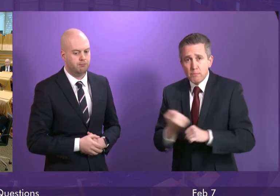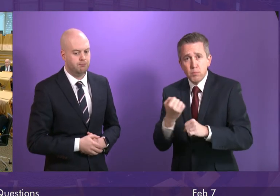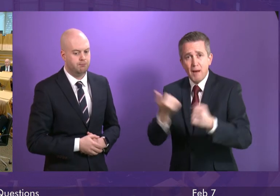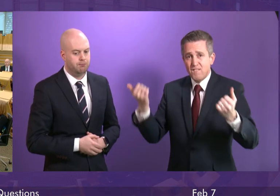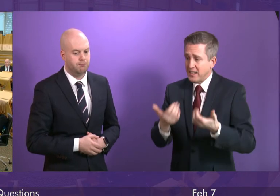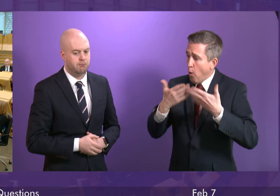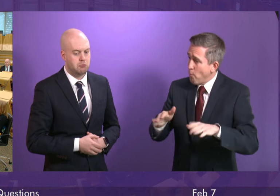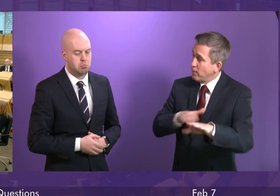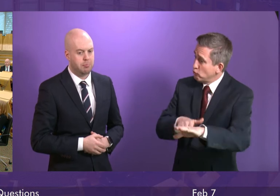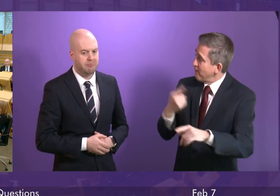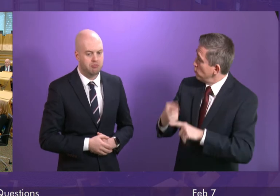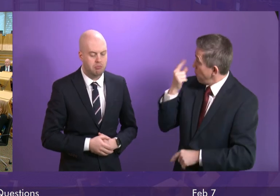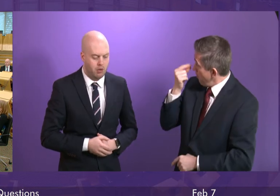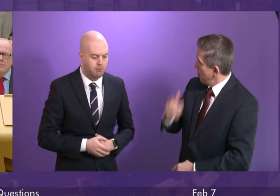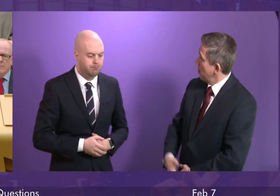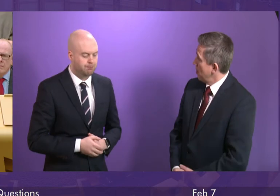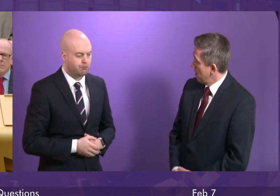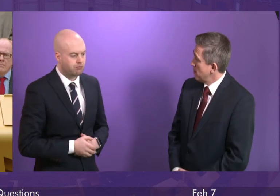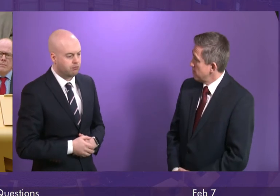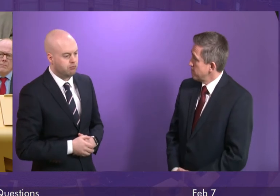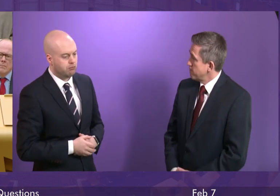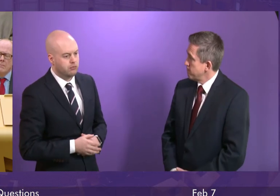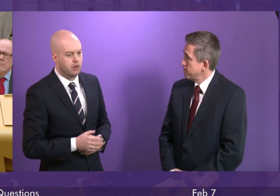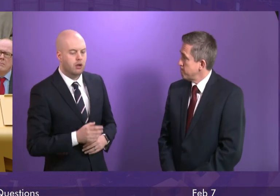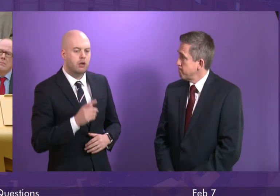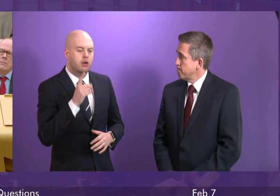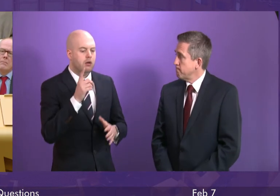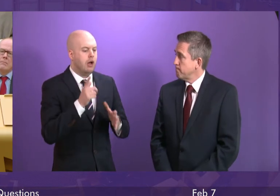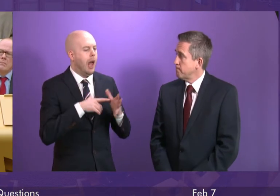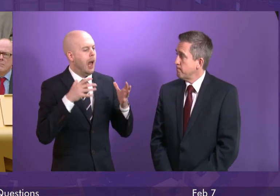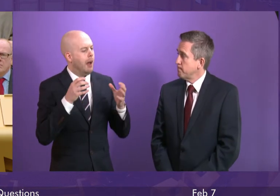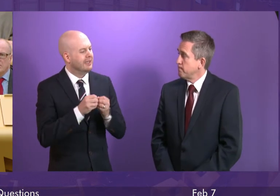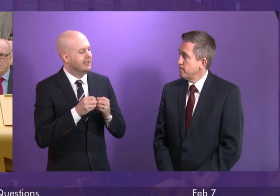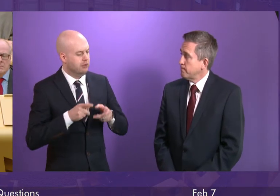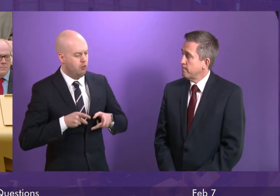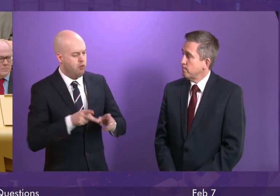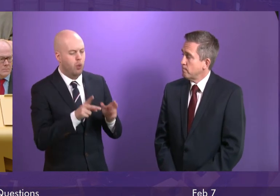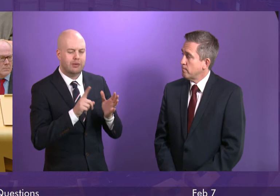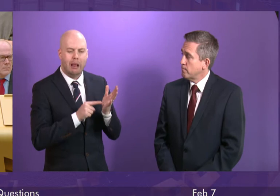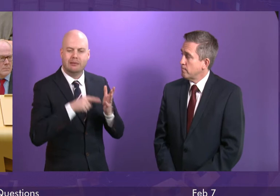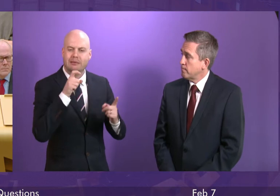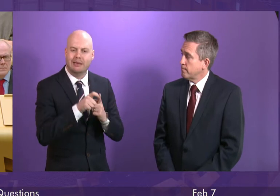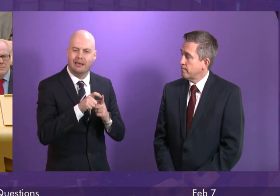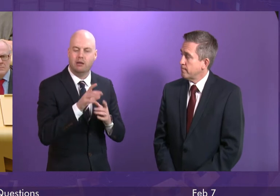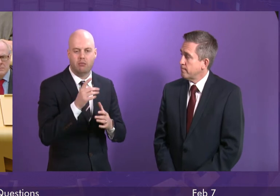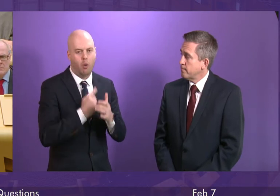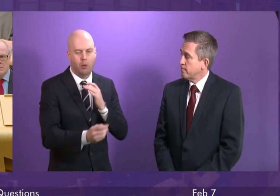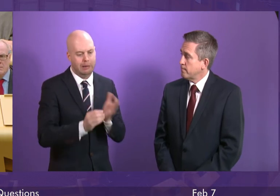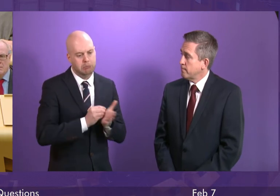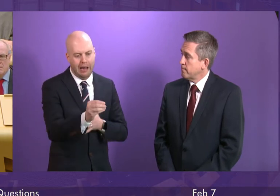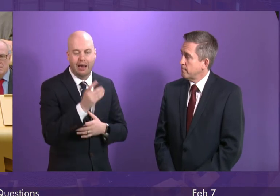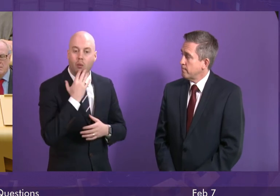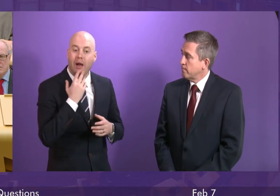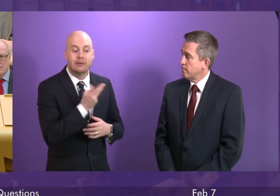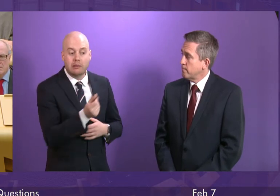Deputy First Minister. Minister. Deputy First Aberdeen Roads Limited will only be paid when sections of the road are open to traffic. In